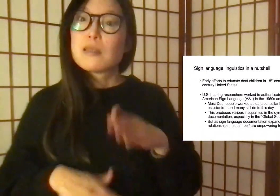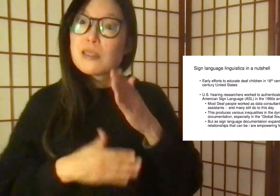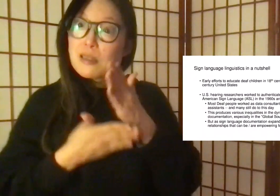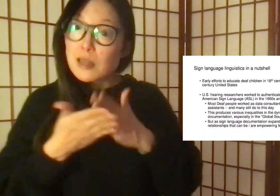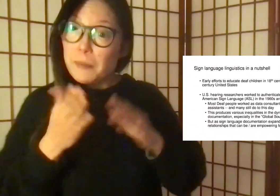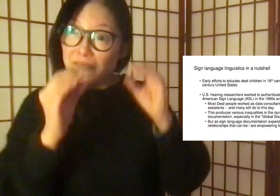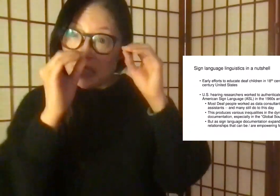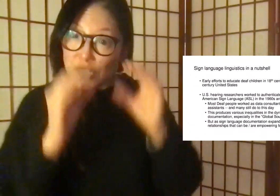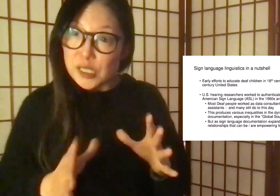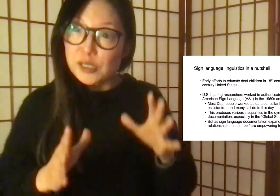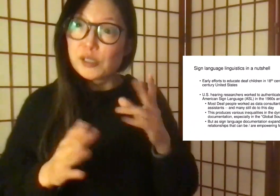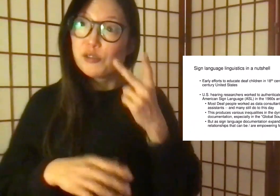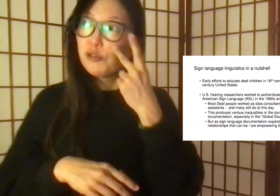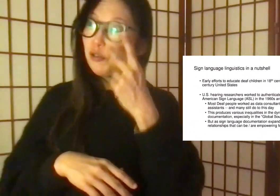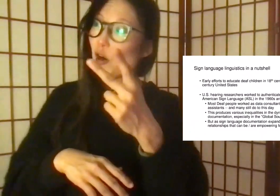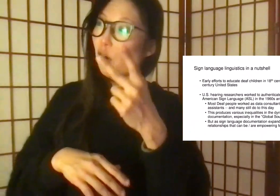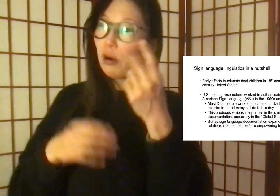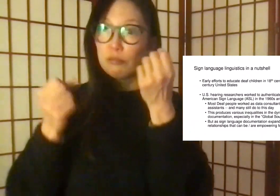read and write and perhaps speech.